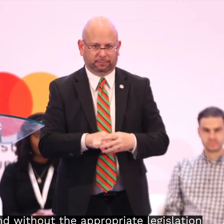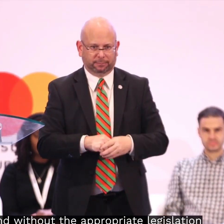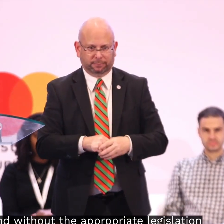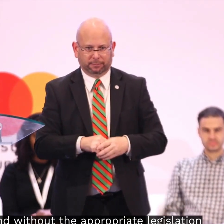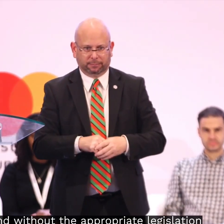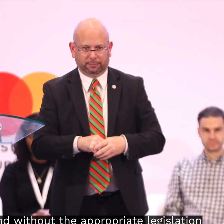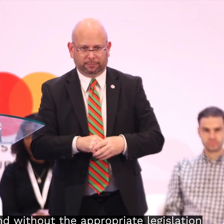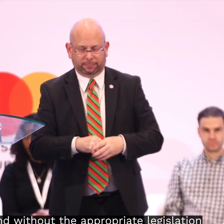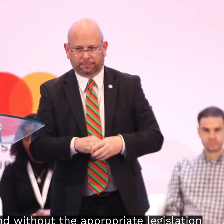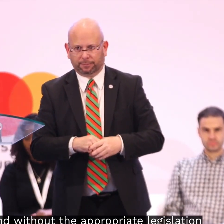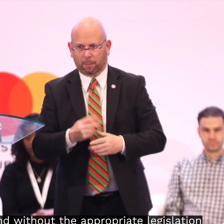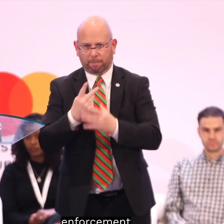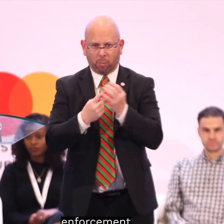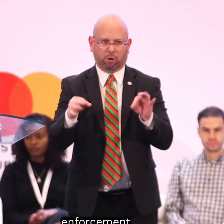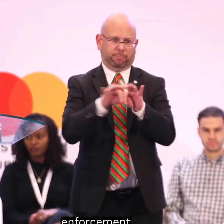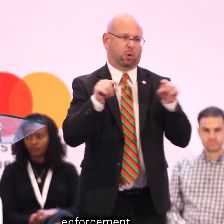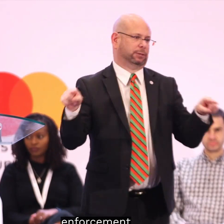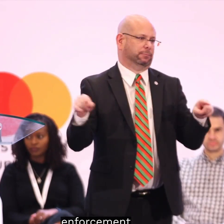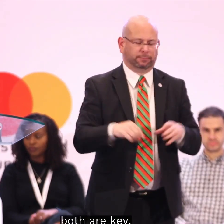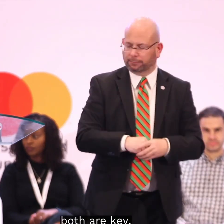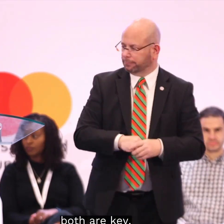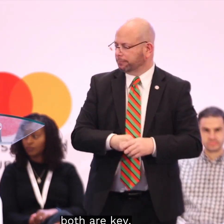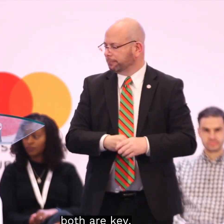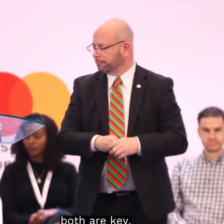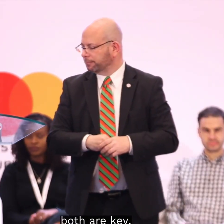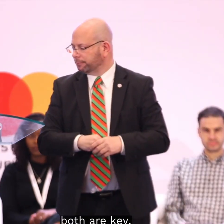the appropriate legislation enforcement, both are key.